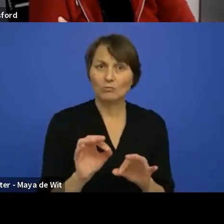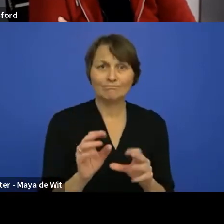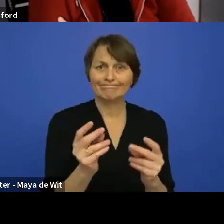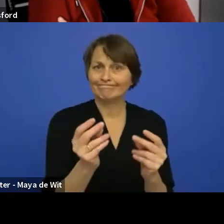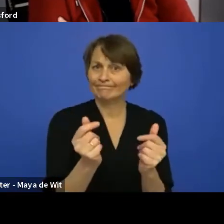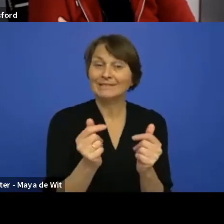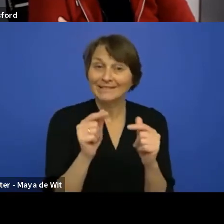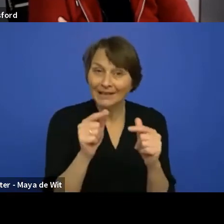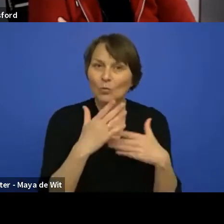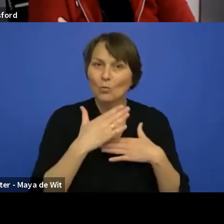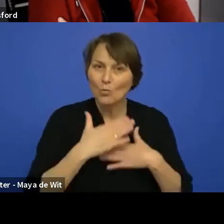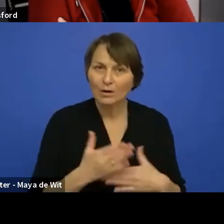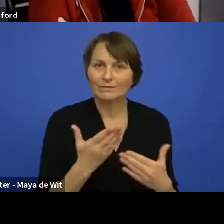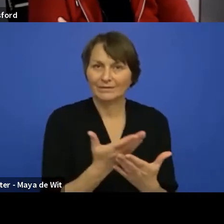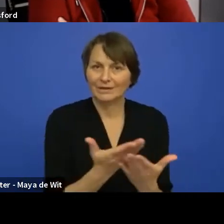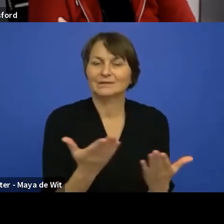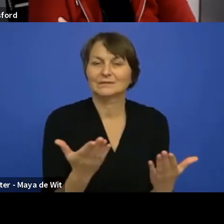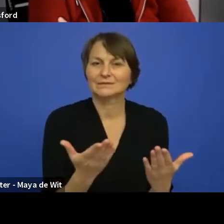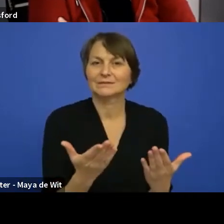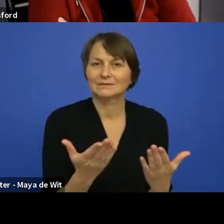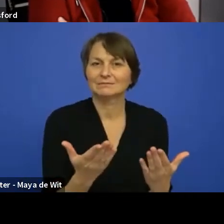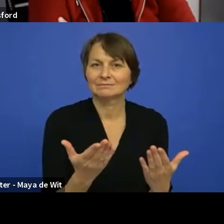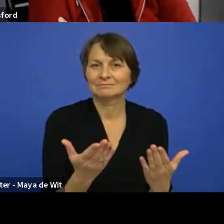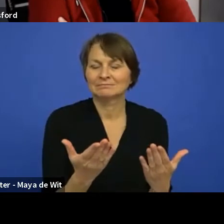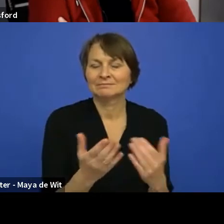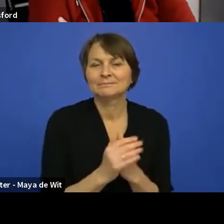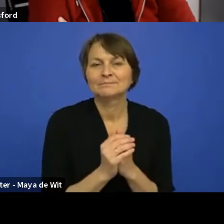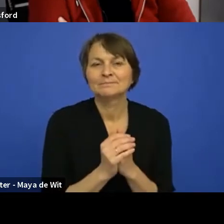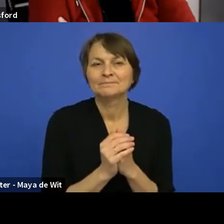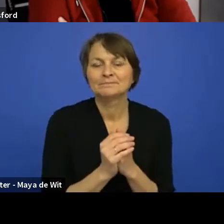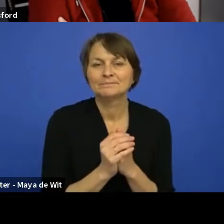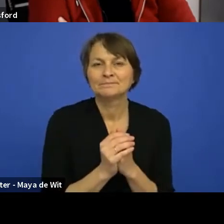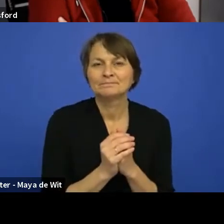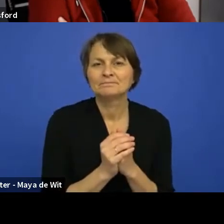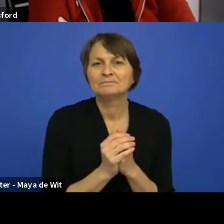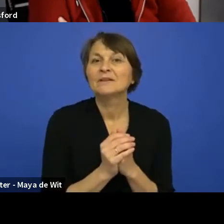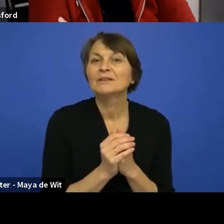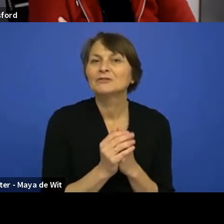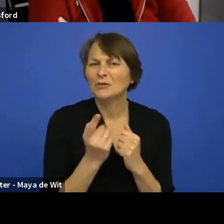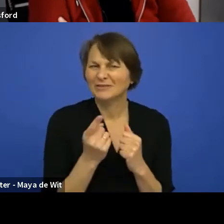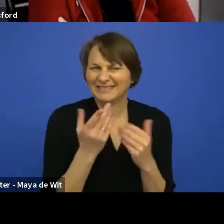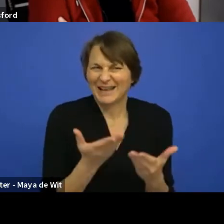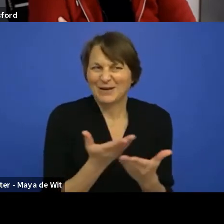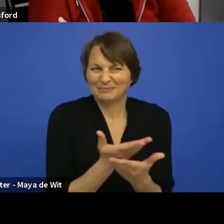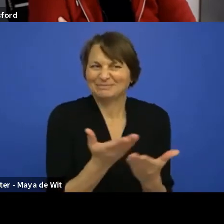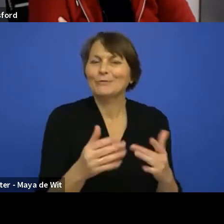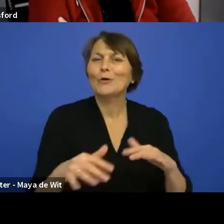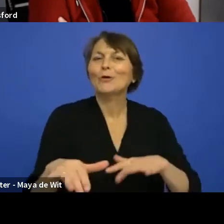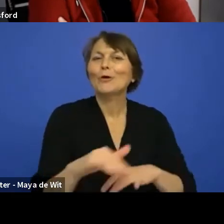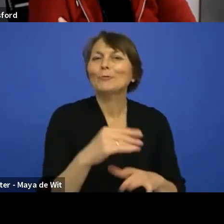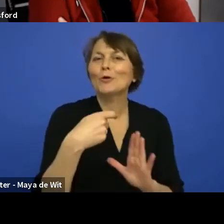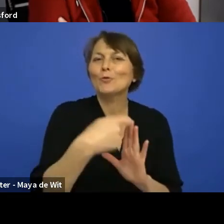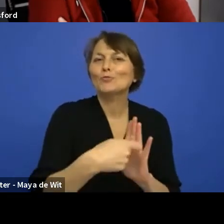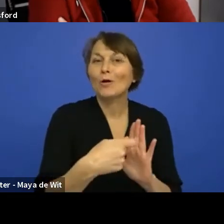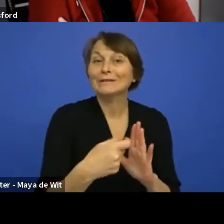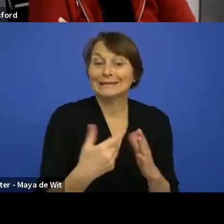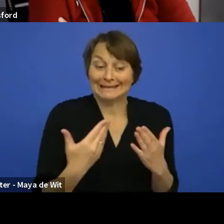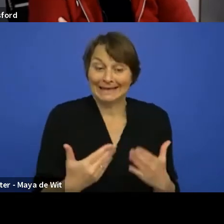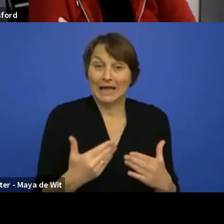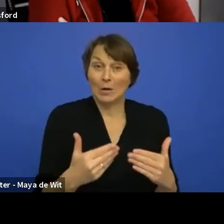enable as well. And I mean, there's been a community project to add something like that to the existing back office in or like to the